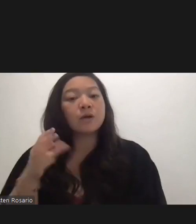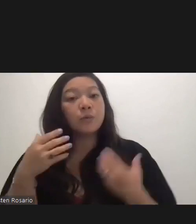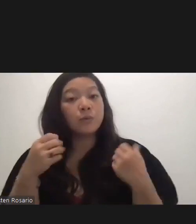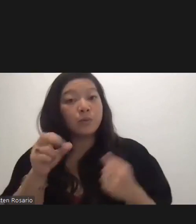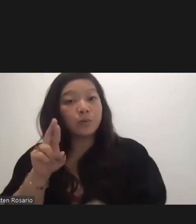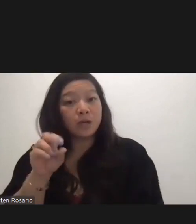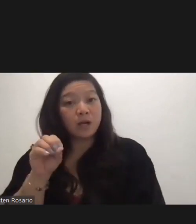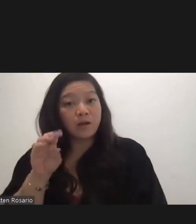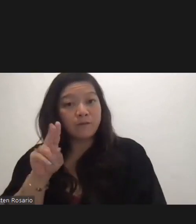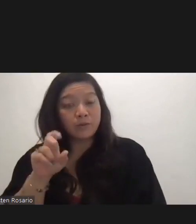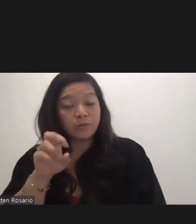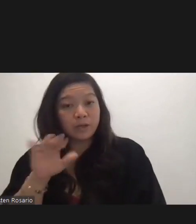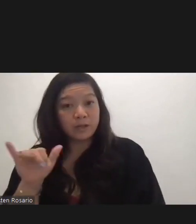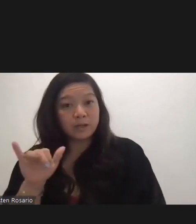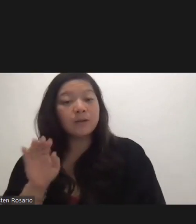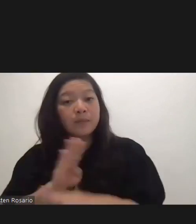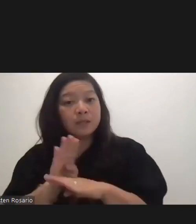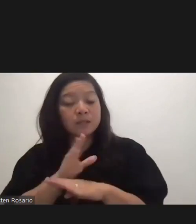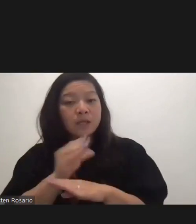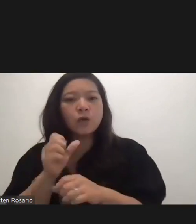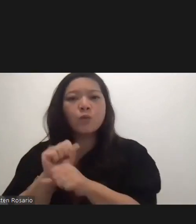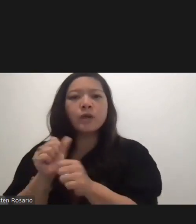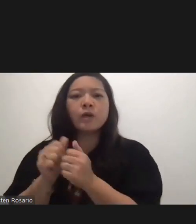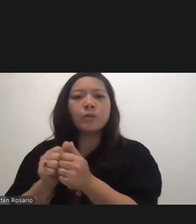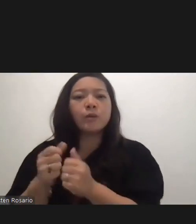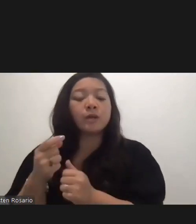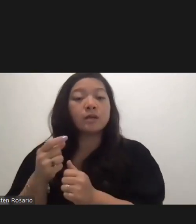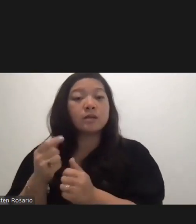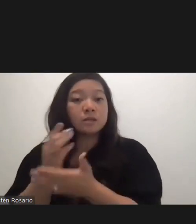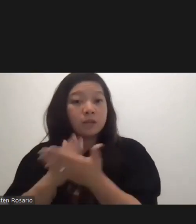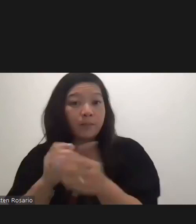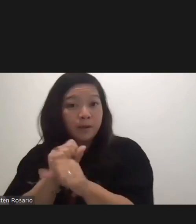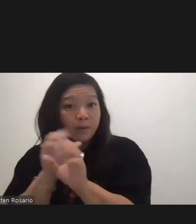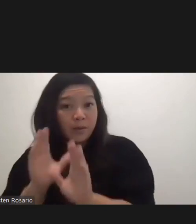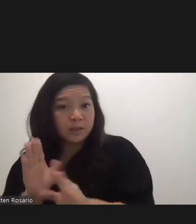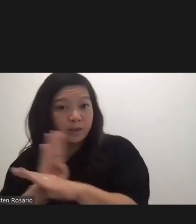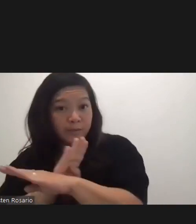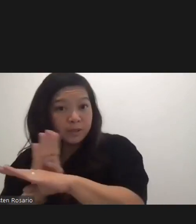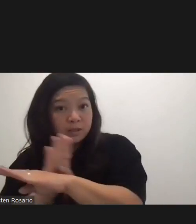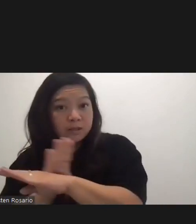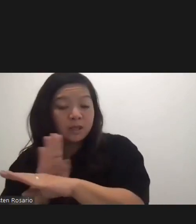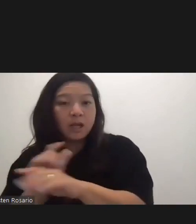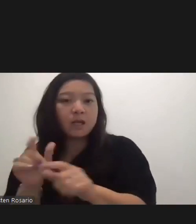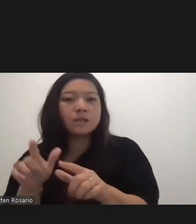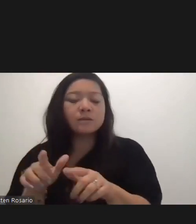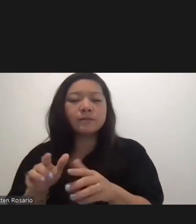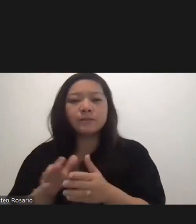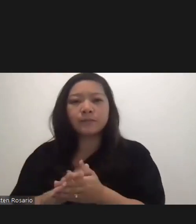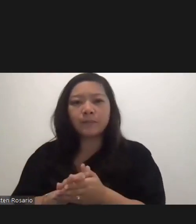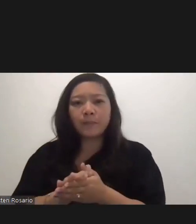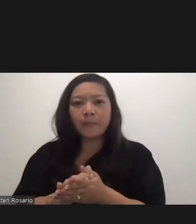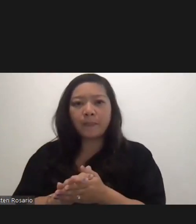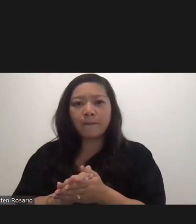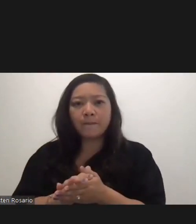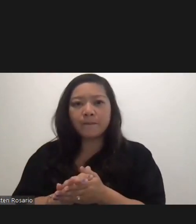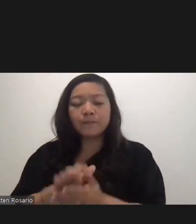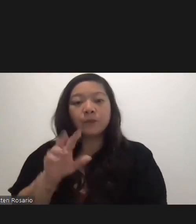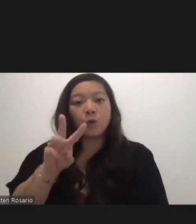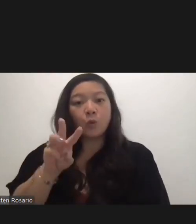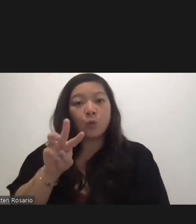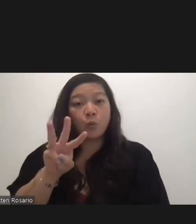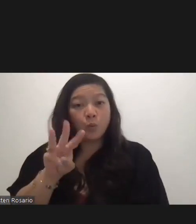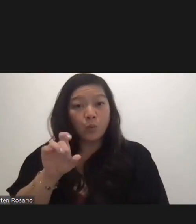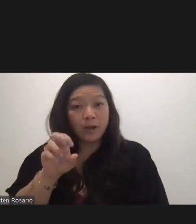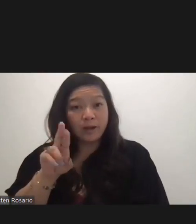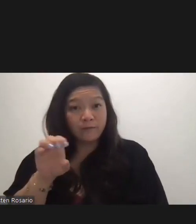employers. One of the things that they are asking is to lift the waiver of search, work search for the